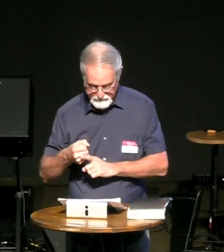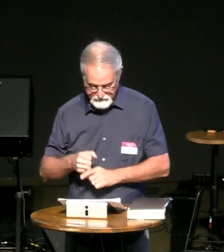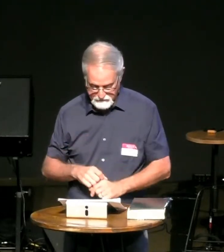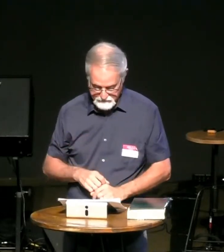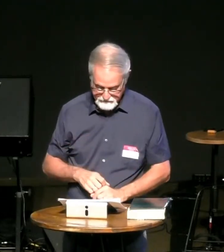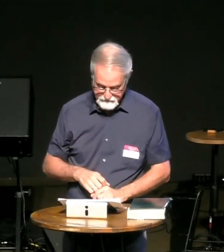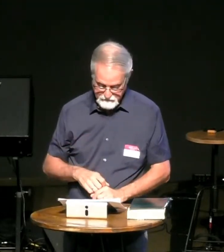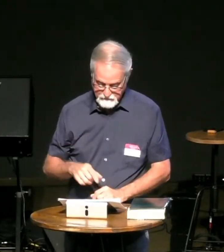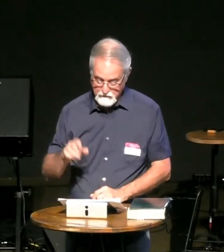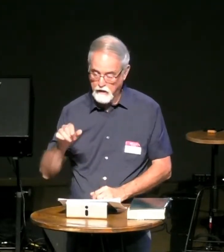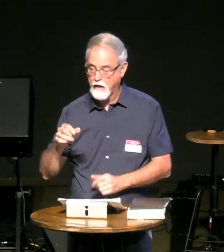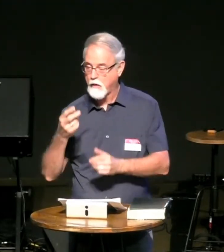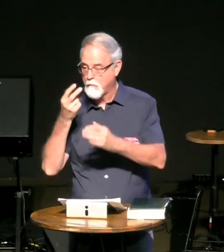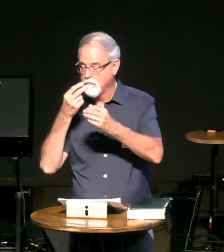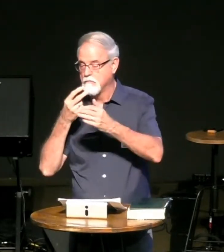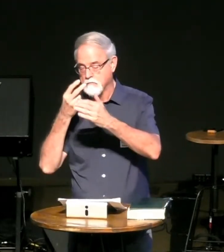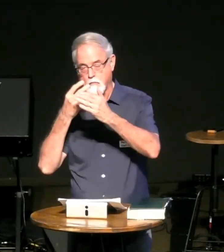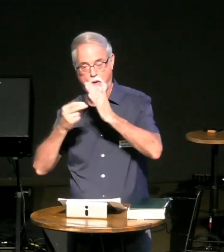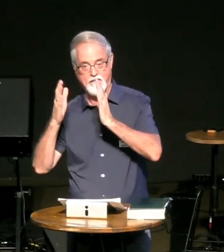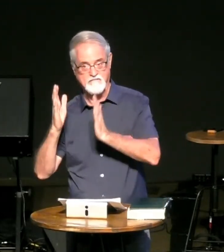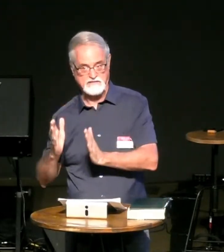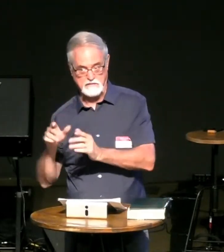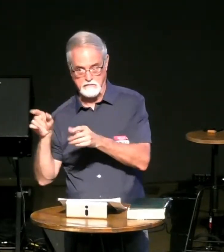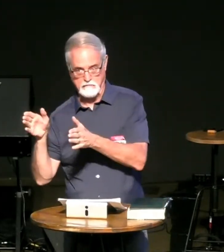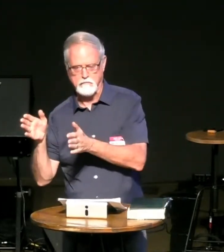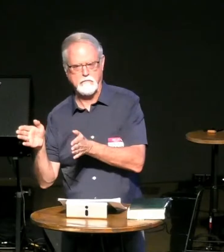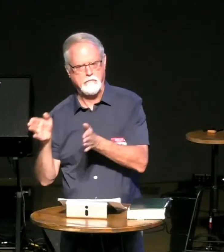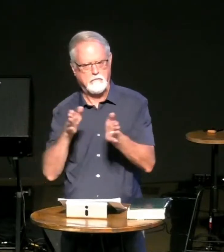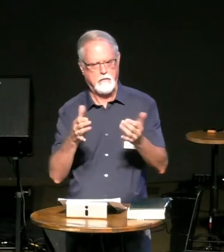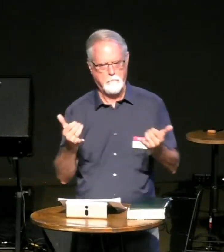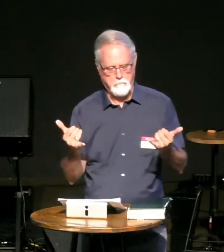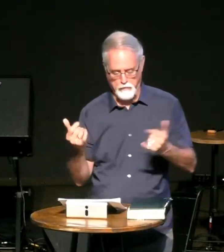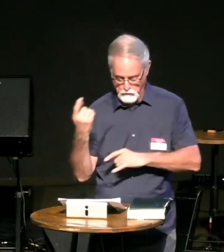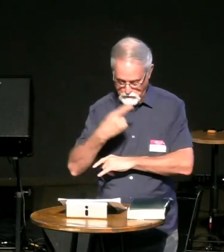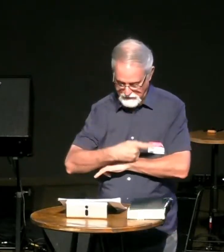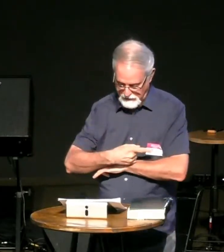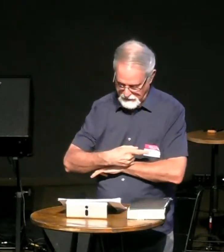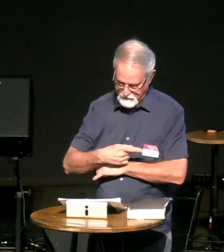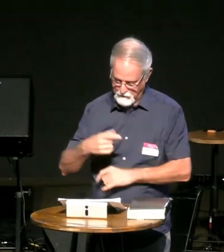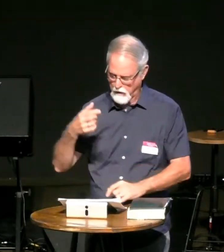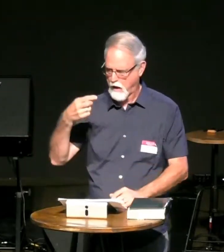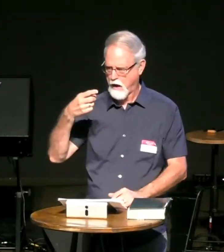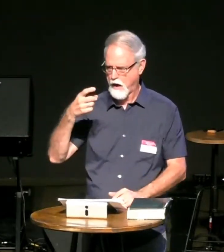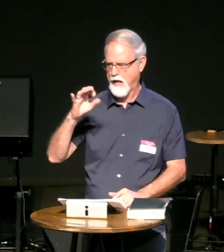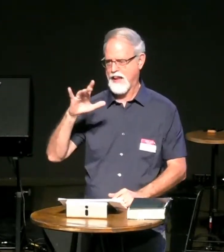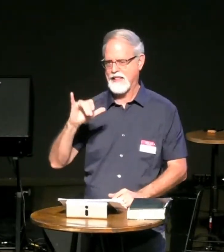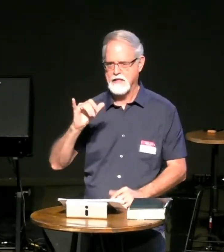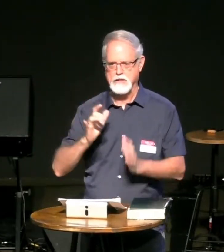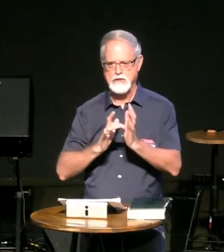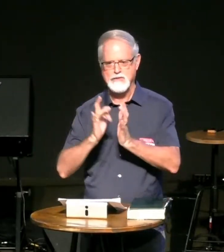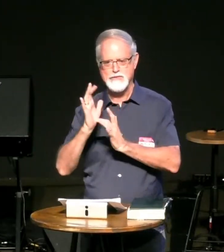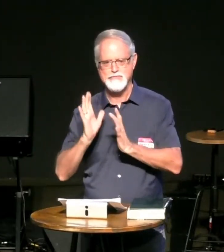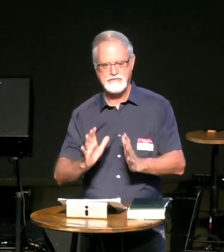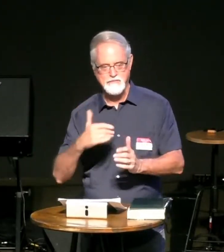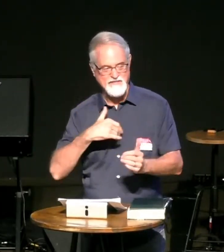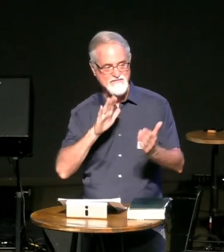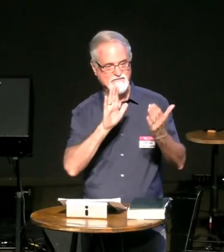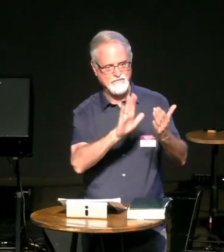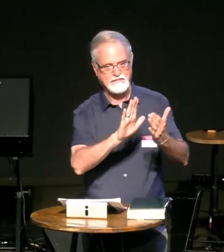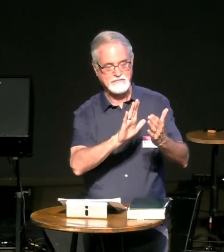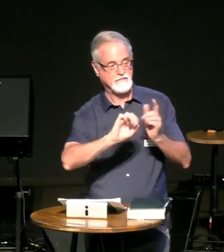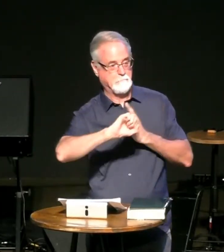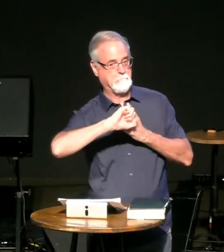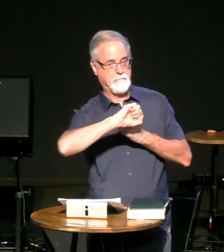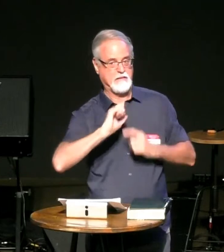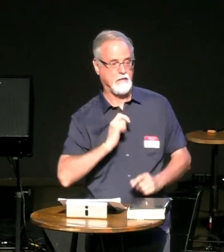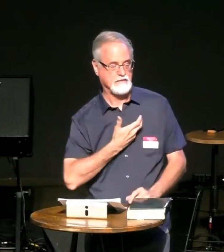still the owner sent another one and again they were beaten or killed so i want